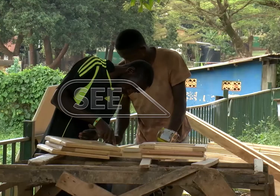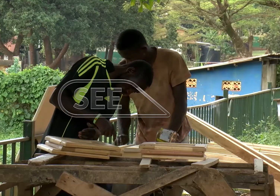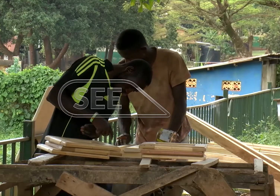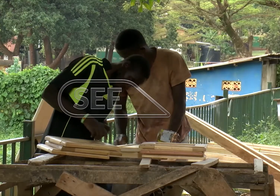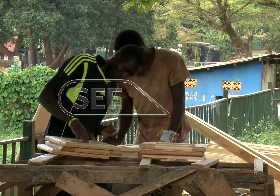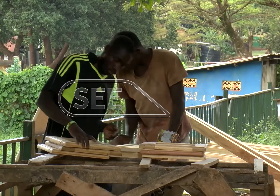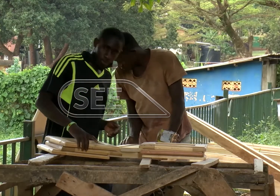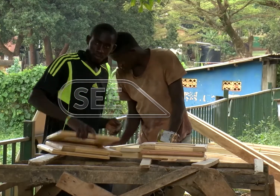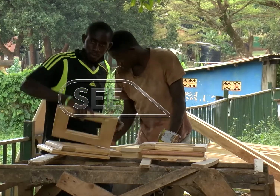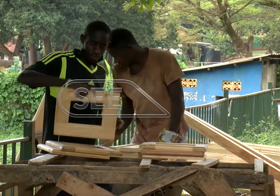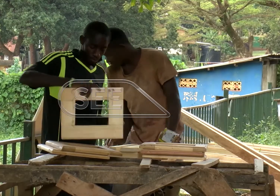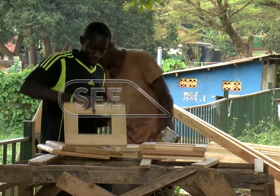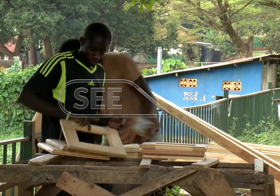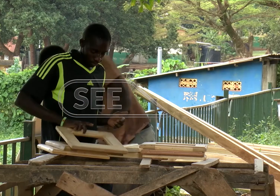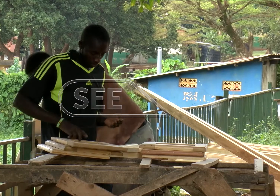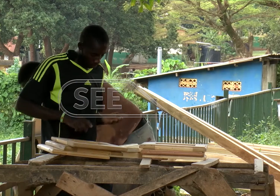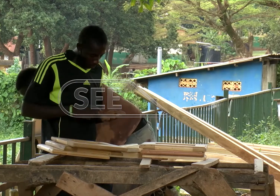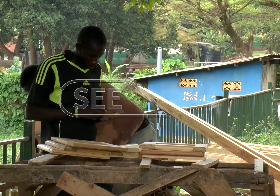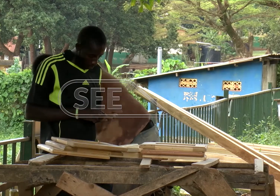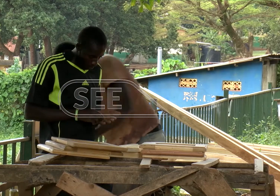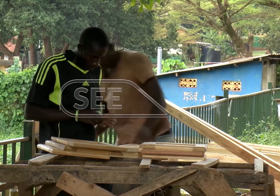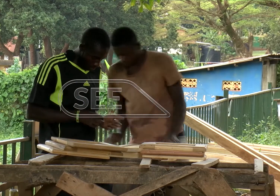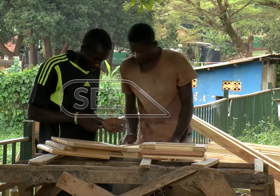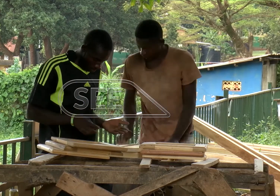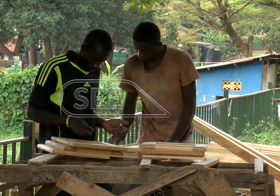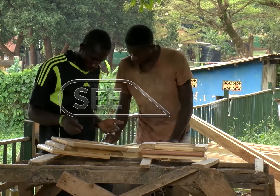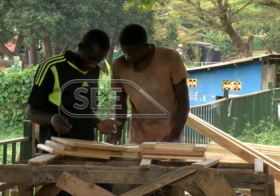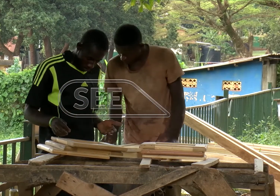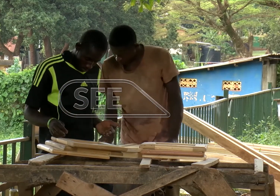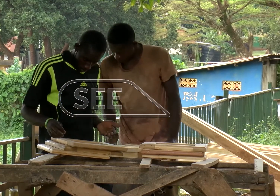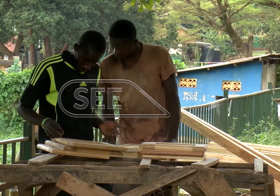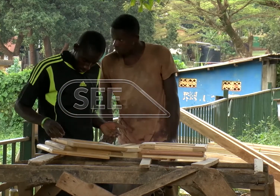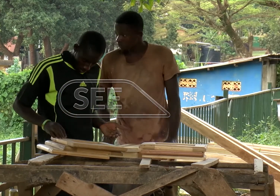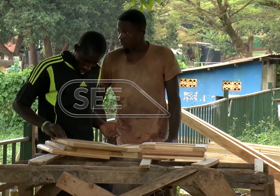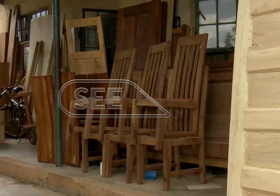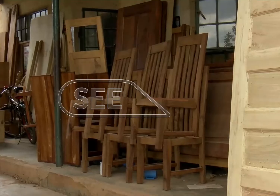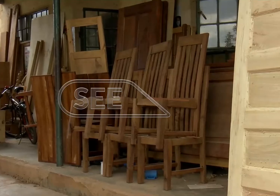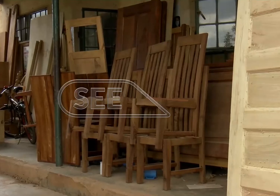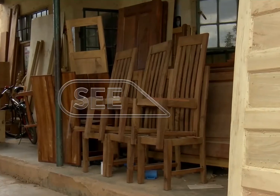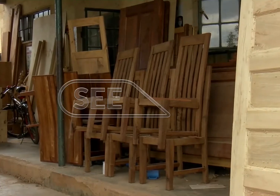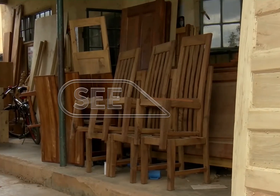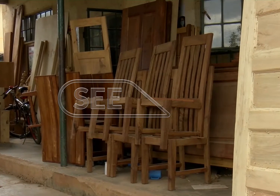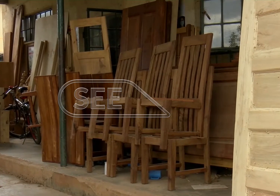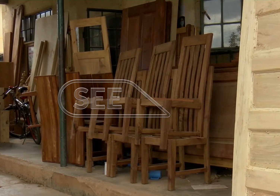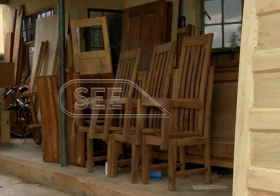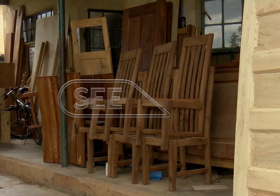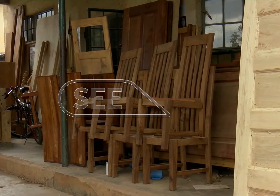24th of September. Uganda today joined the rest of the world to commemorate the International Deaf Awareness Day in Arua district with the theme,